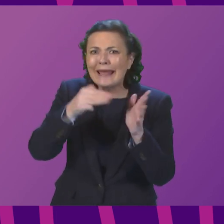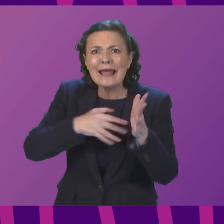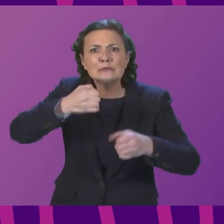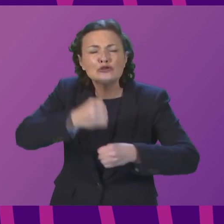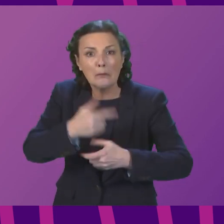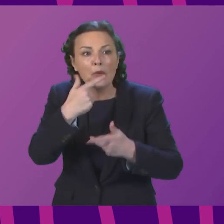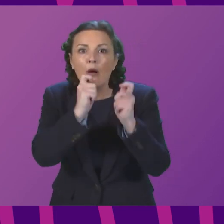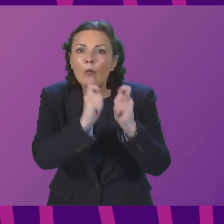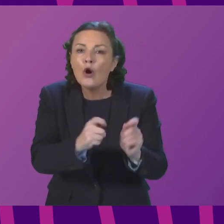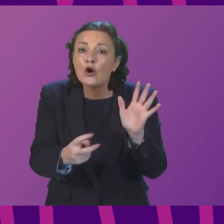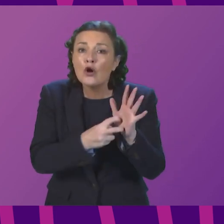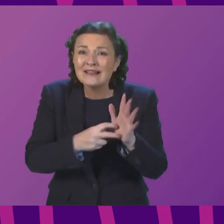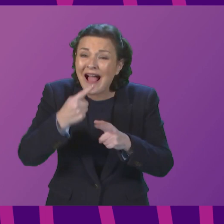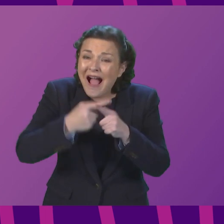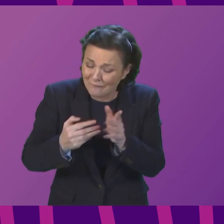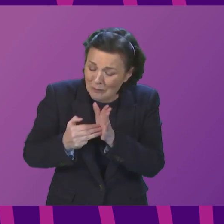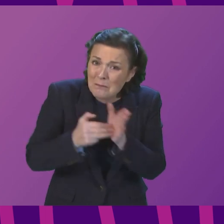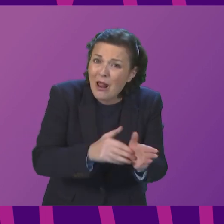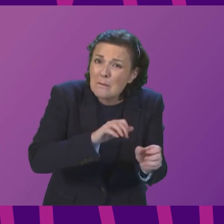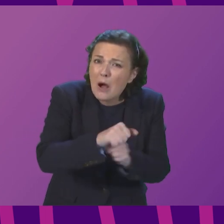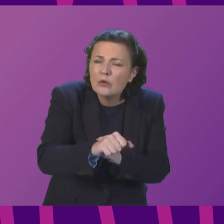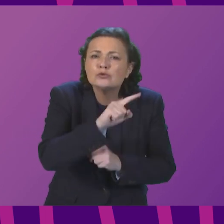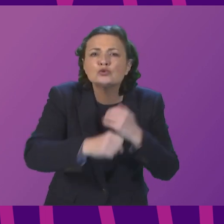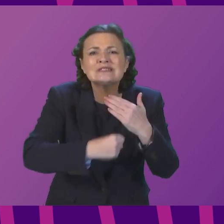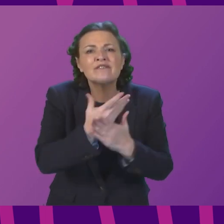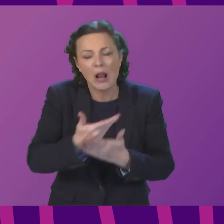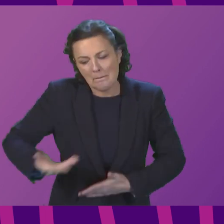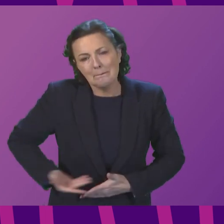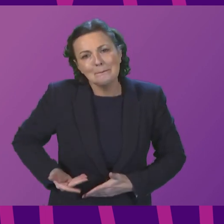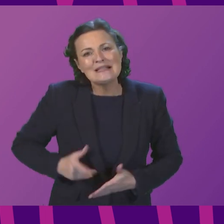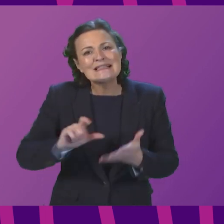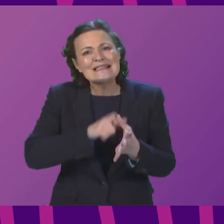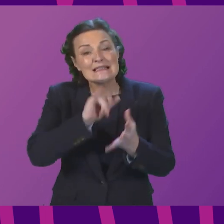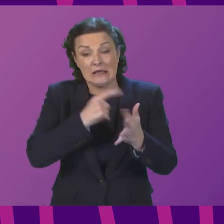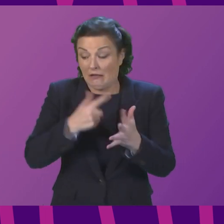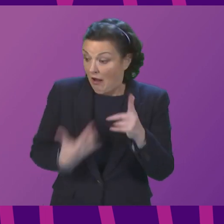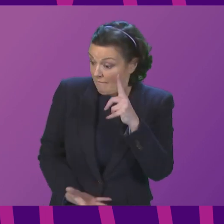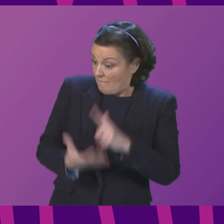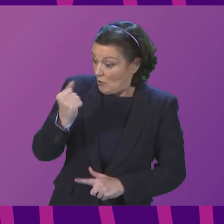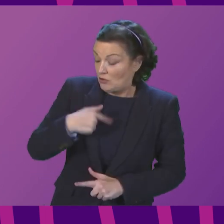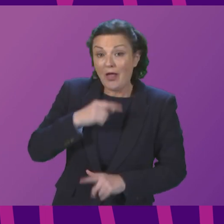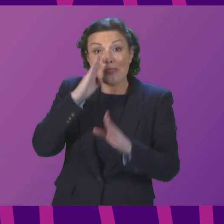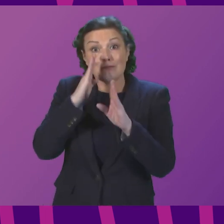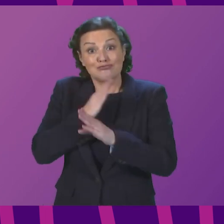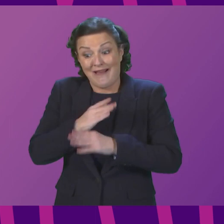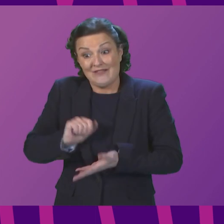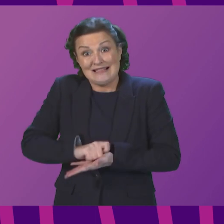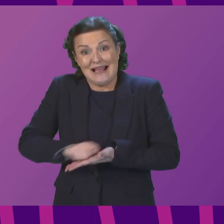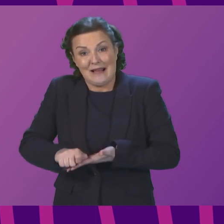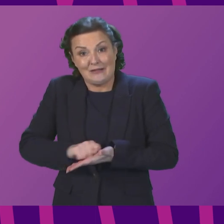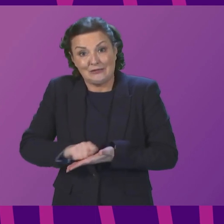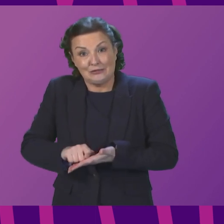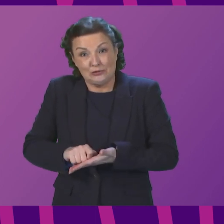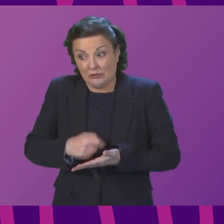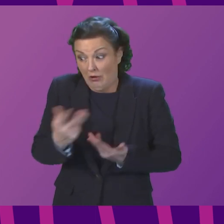awarded a contract of half a million pounds to develop the business case. And now I discover that the private sector is lining up to benefit